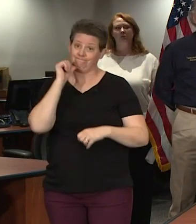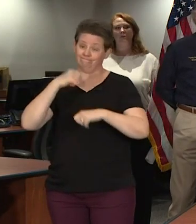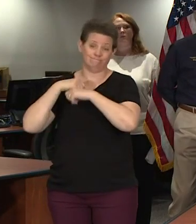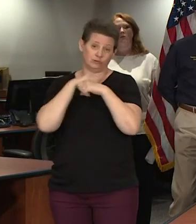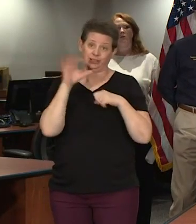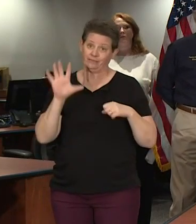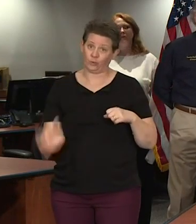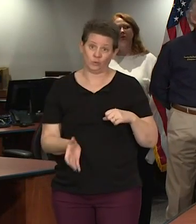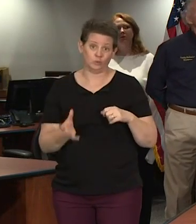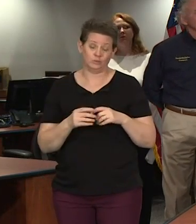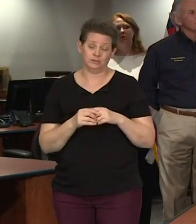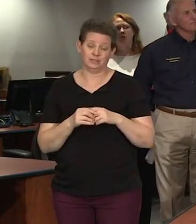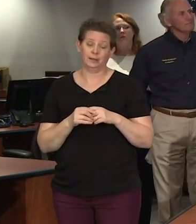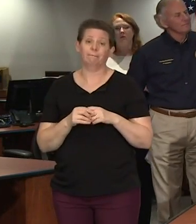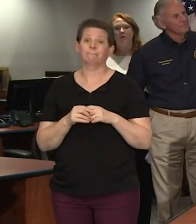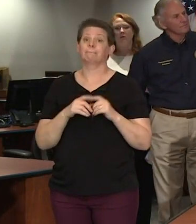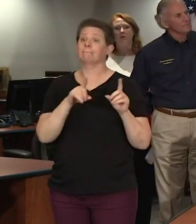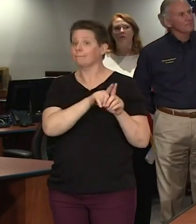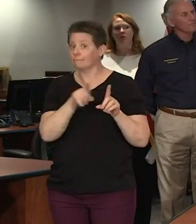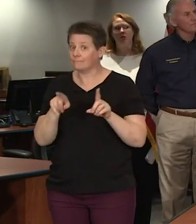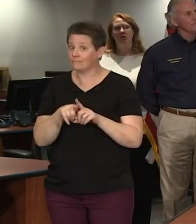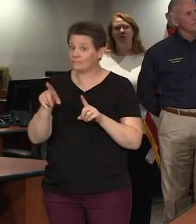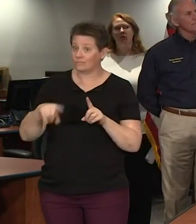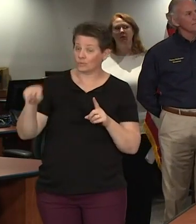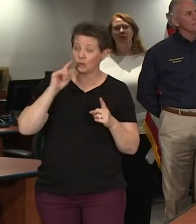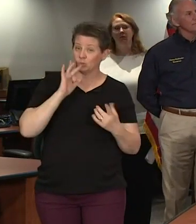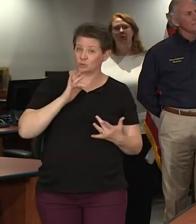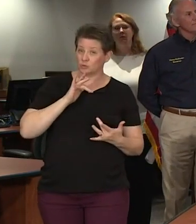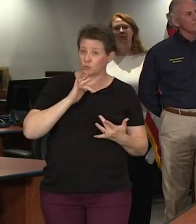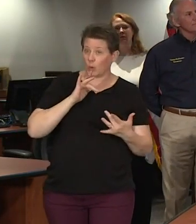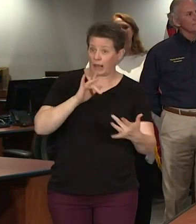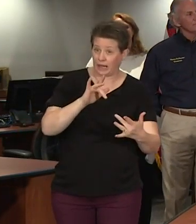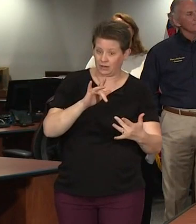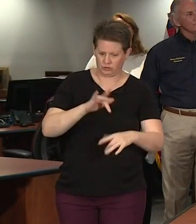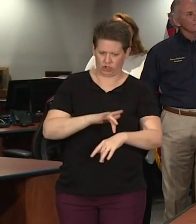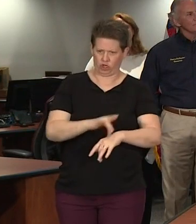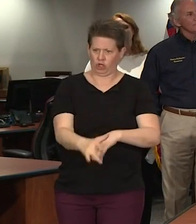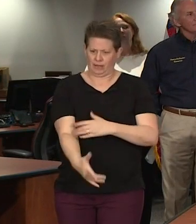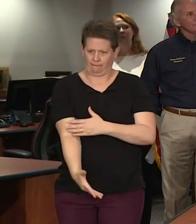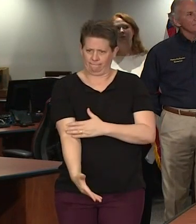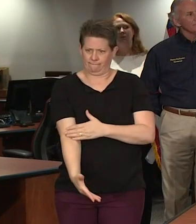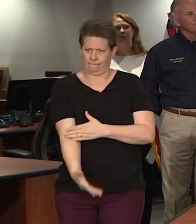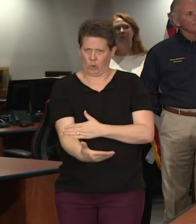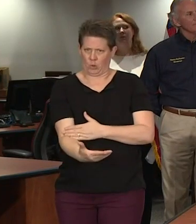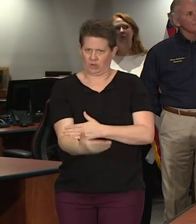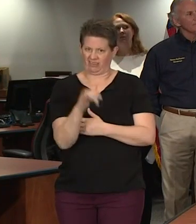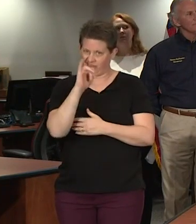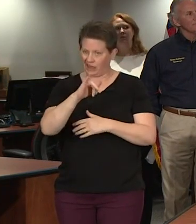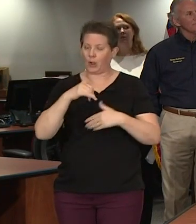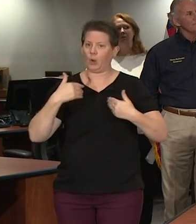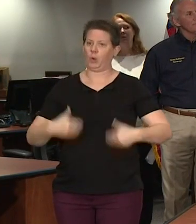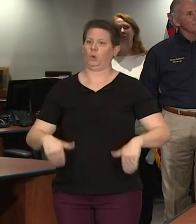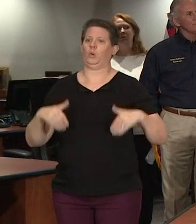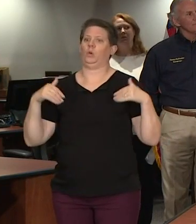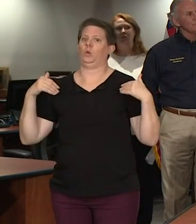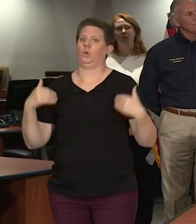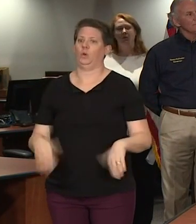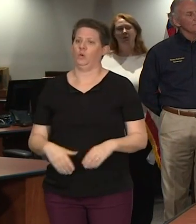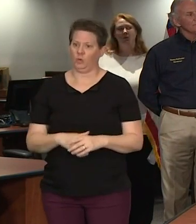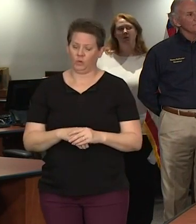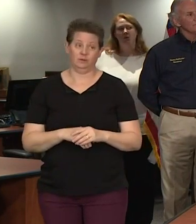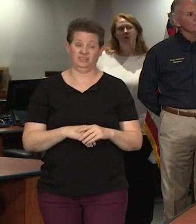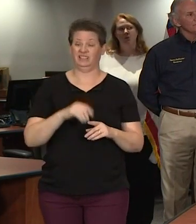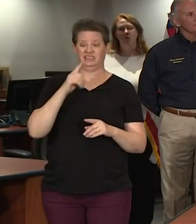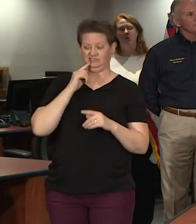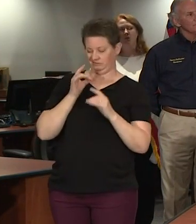that we were able to get those strong tornadoes in the pre-dawn hours. That's very impressive. And as I mentioned earlier that I was